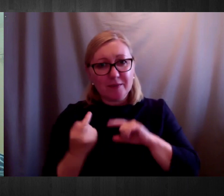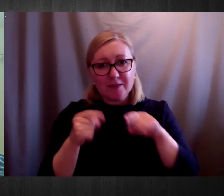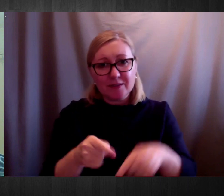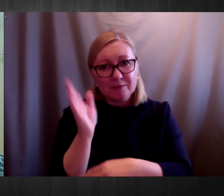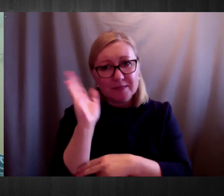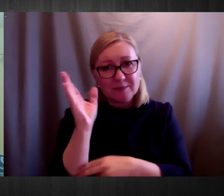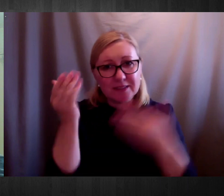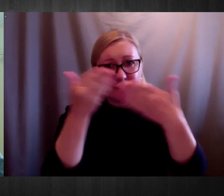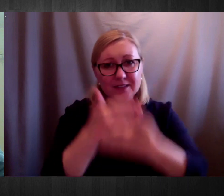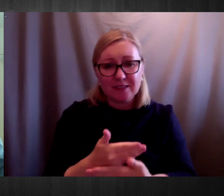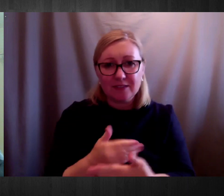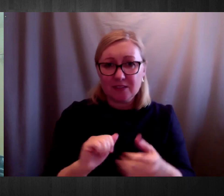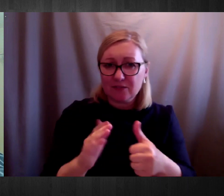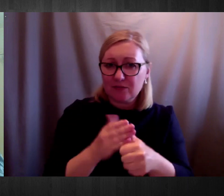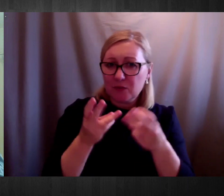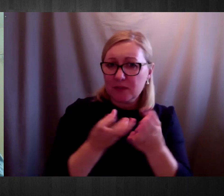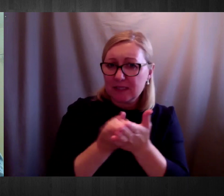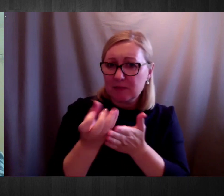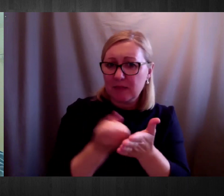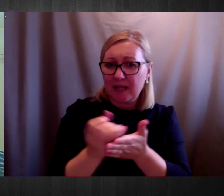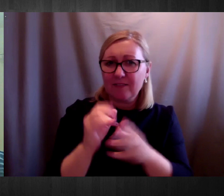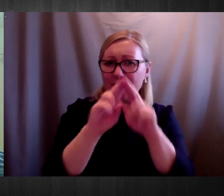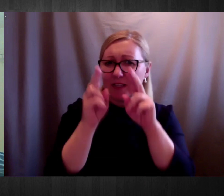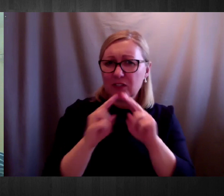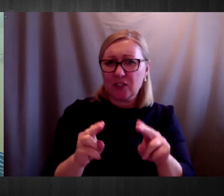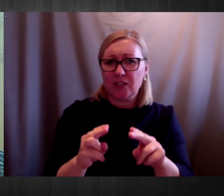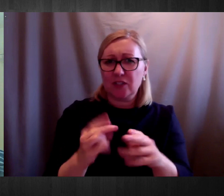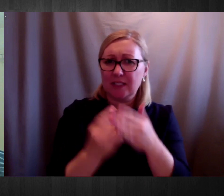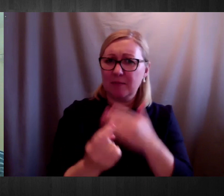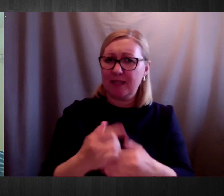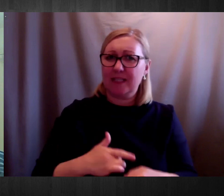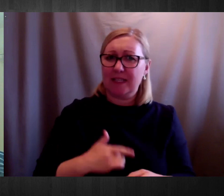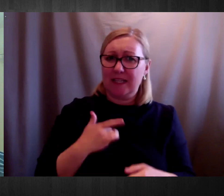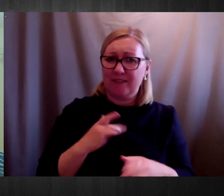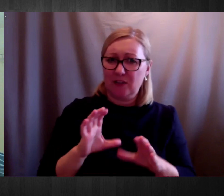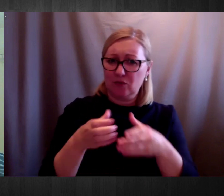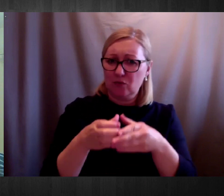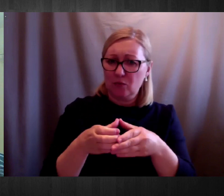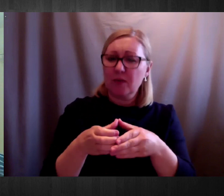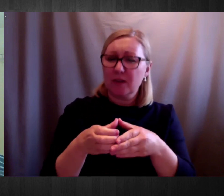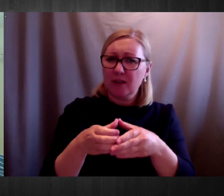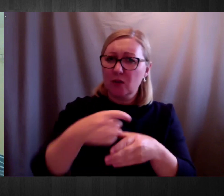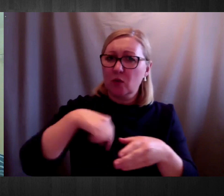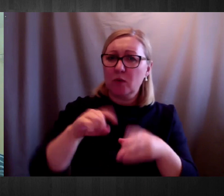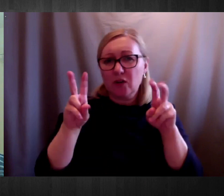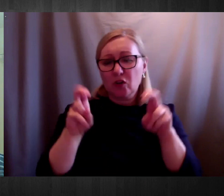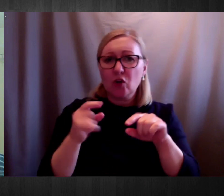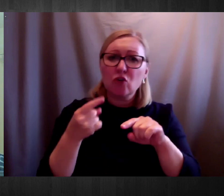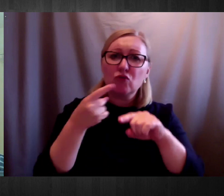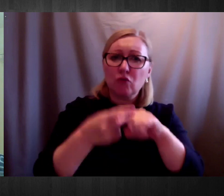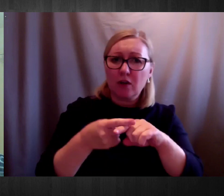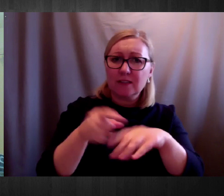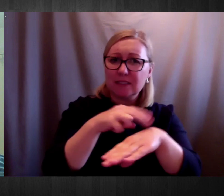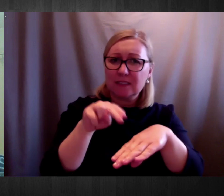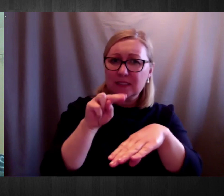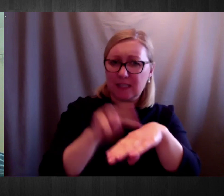-Impairment National Disabled Persons Organisation or DPO. And we as a DPO seek to build